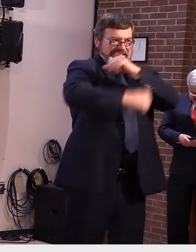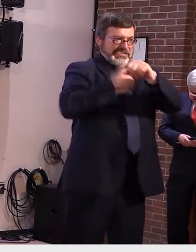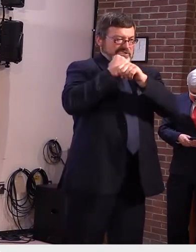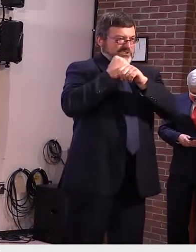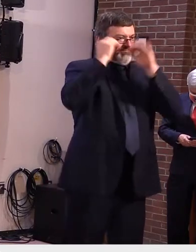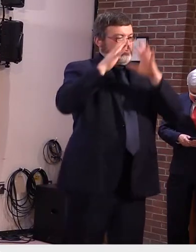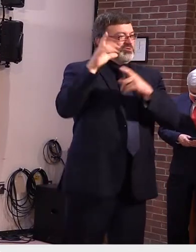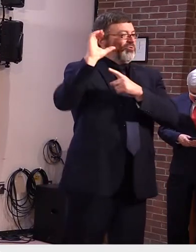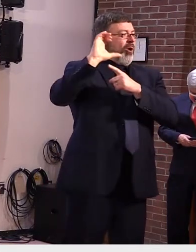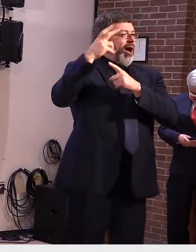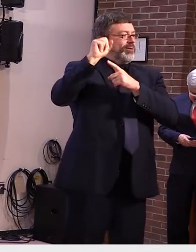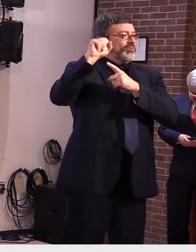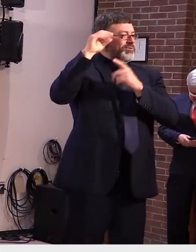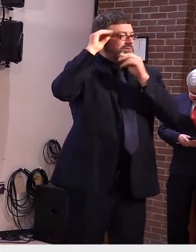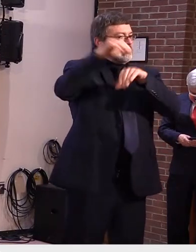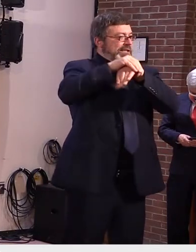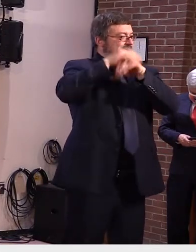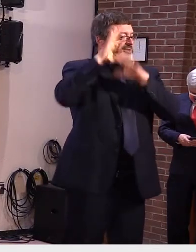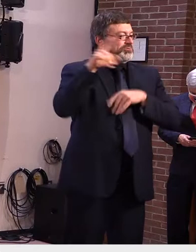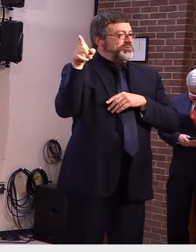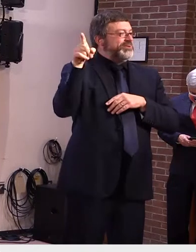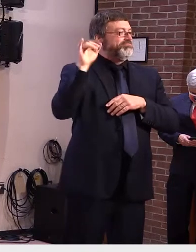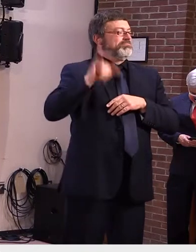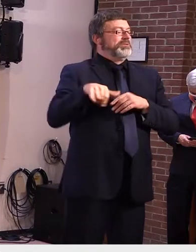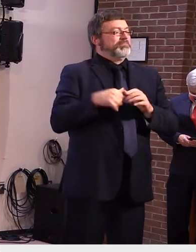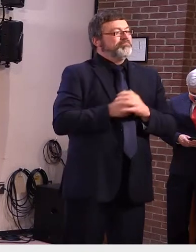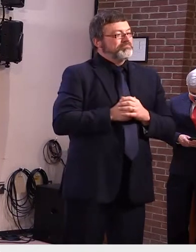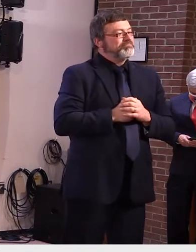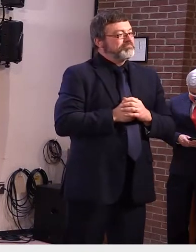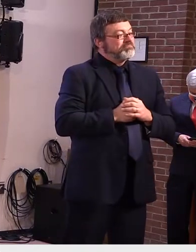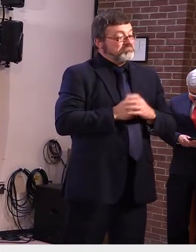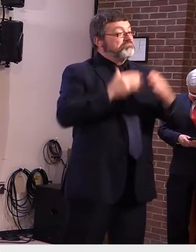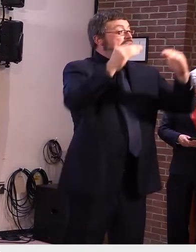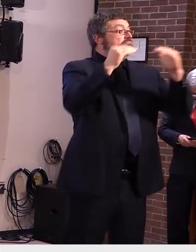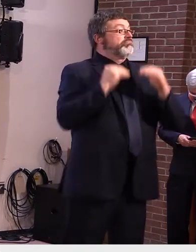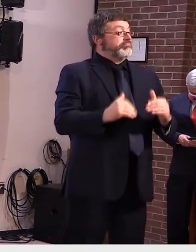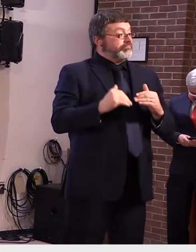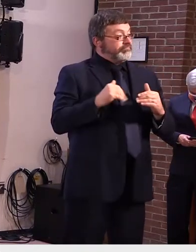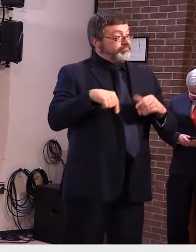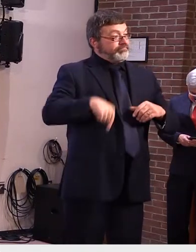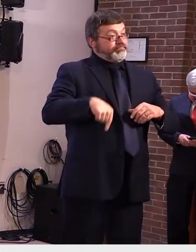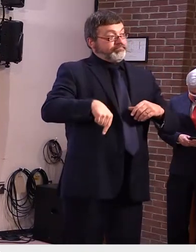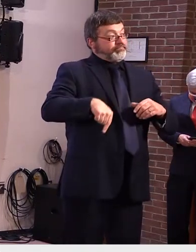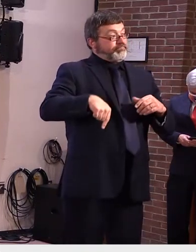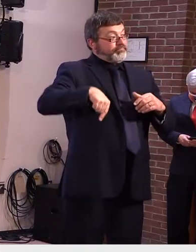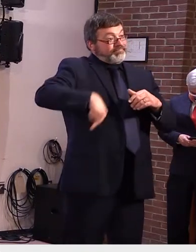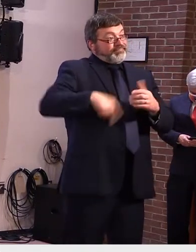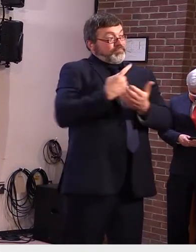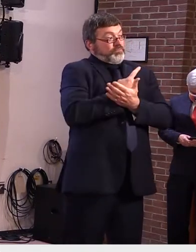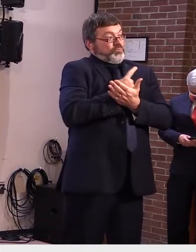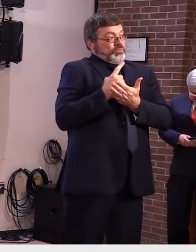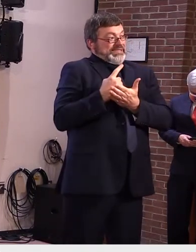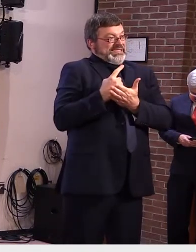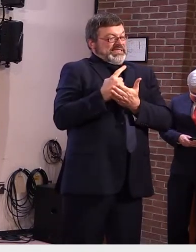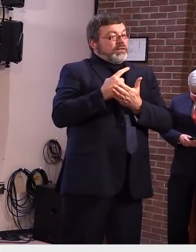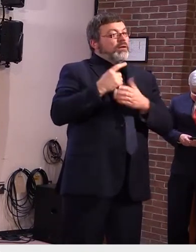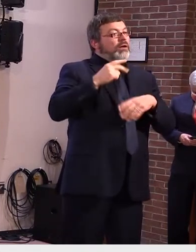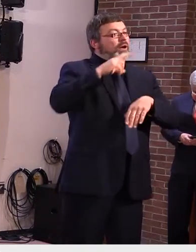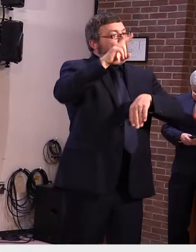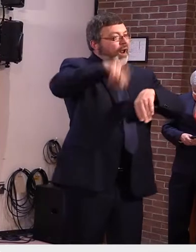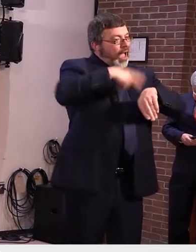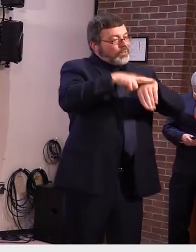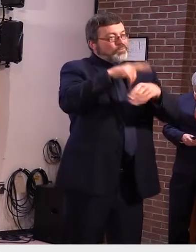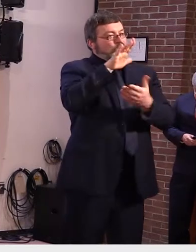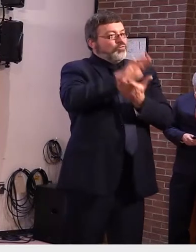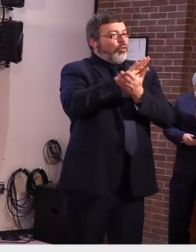On a similar note of gratitude, I also want to mention that this week is National School Lunch Week. I want to thank all of the school food service